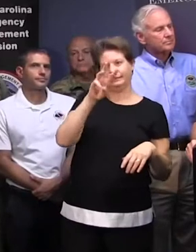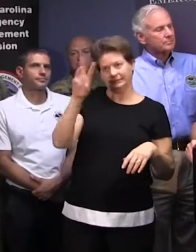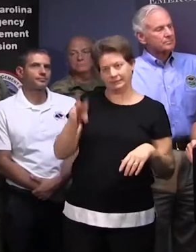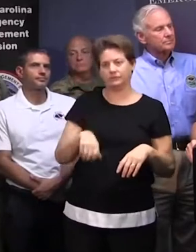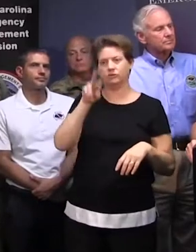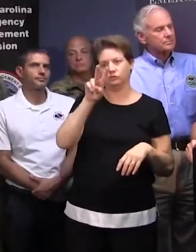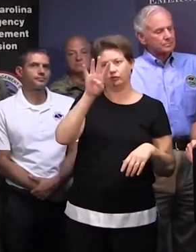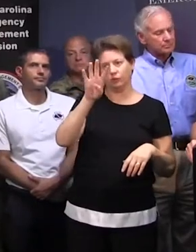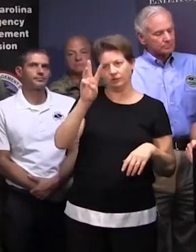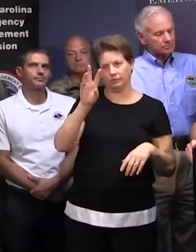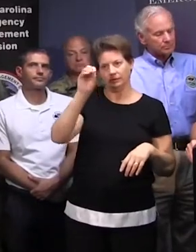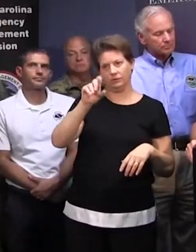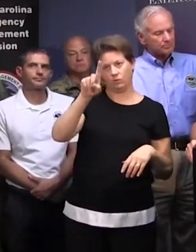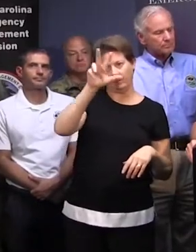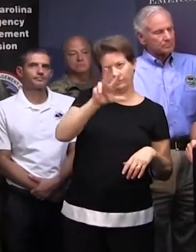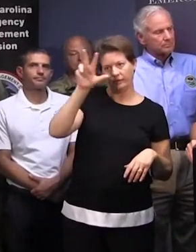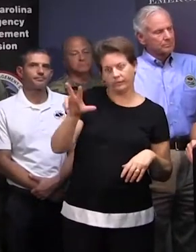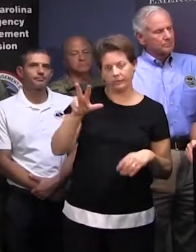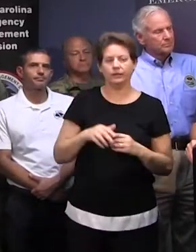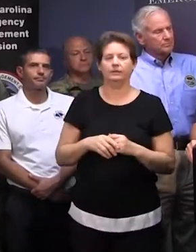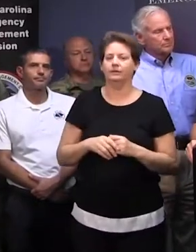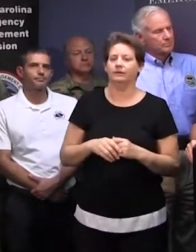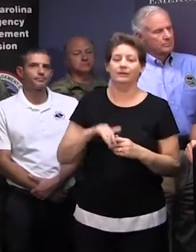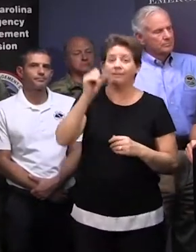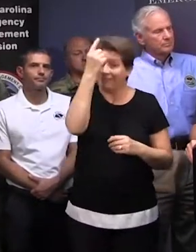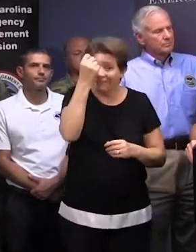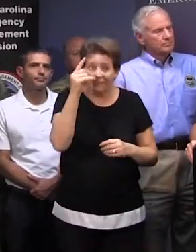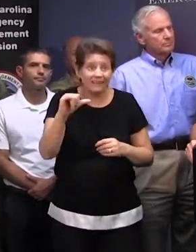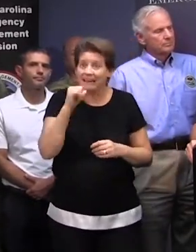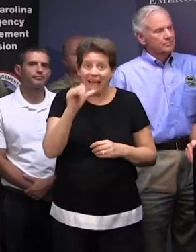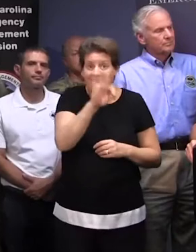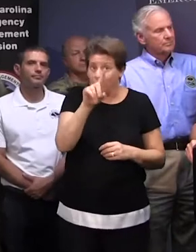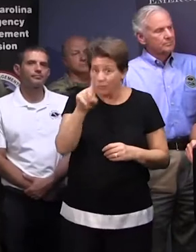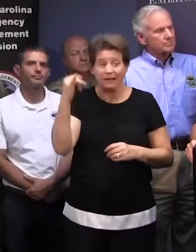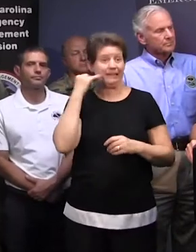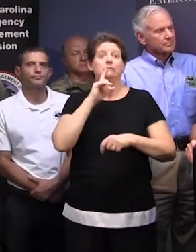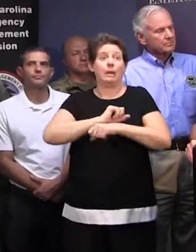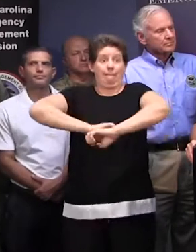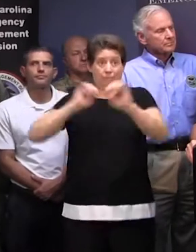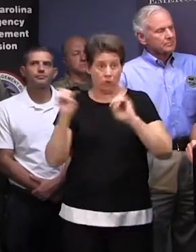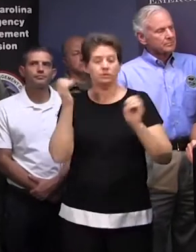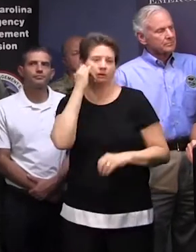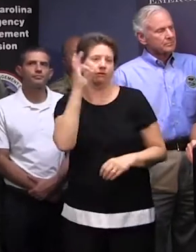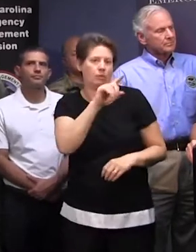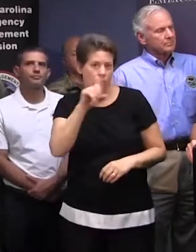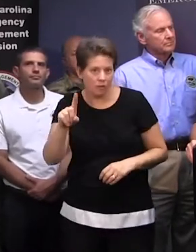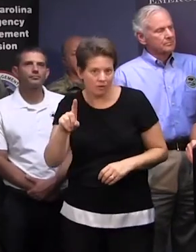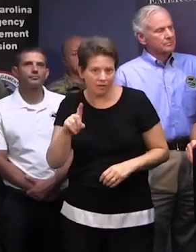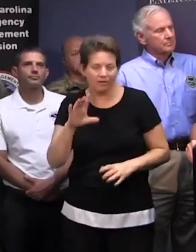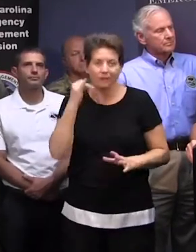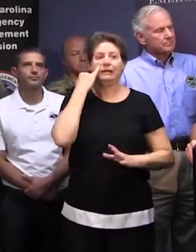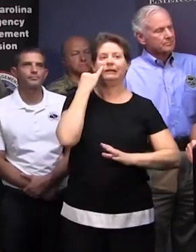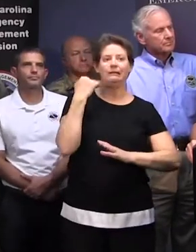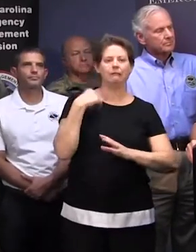-246-0133. But that's not 911. Call 911 if you have an emergency, but call the other number